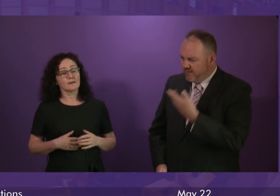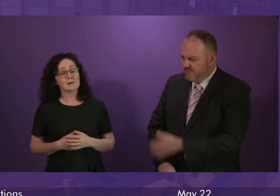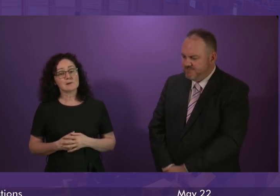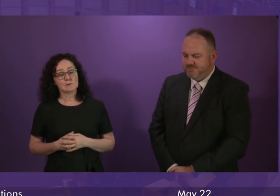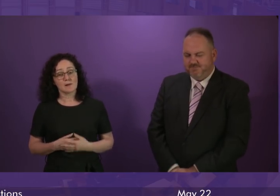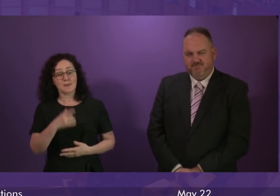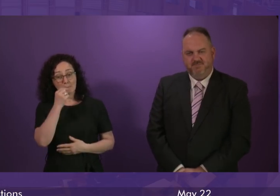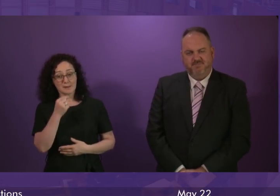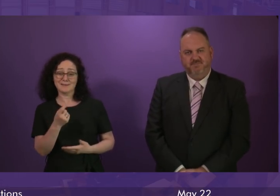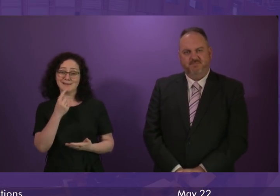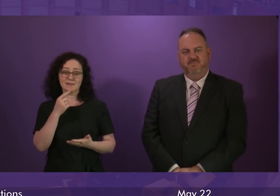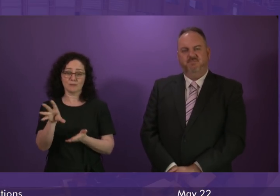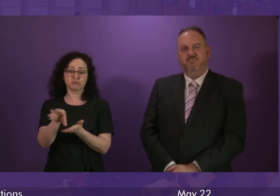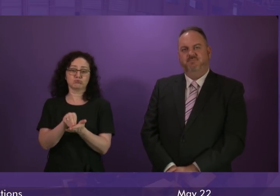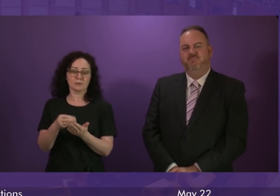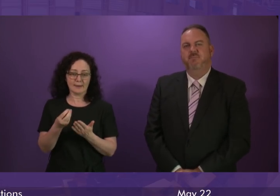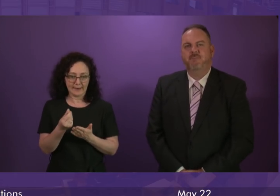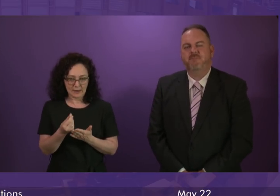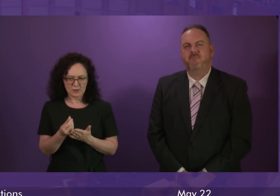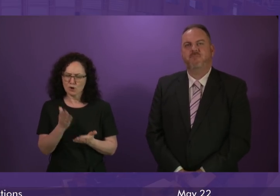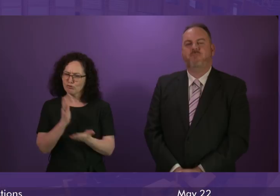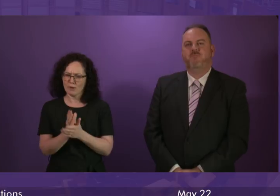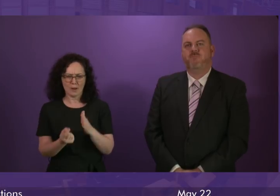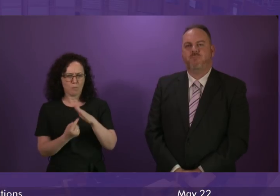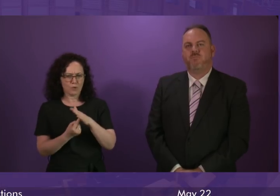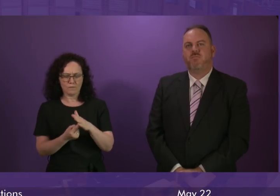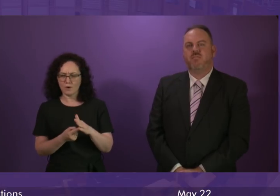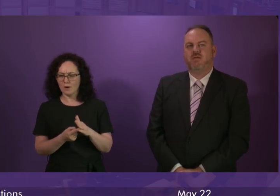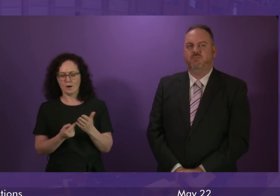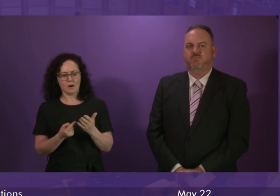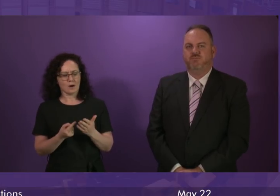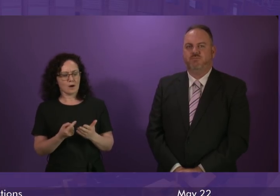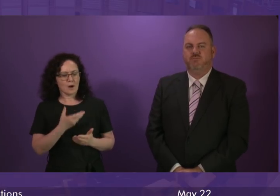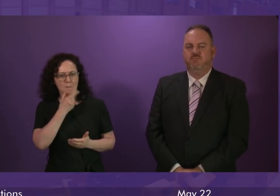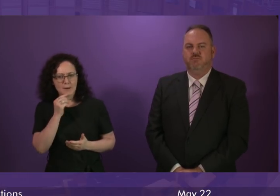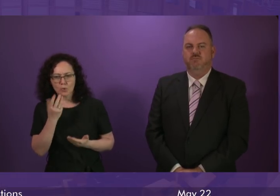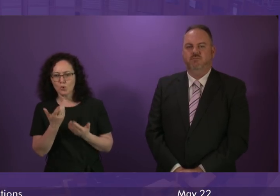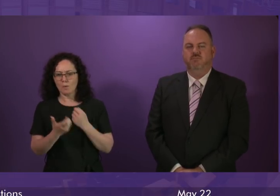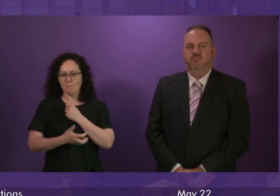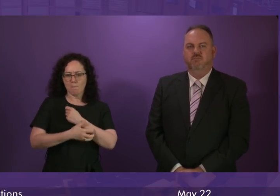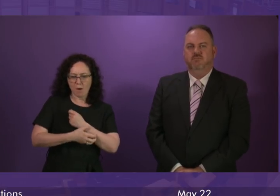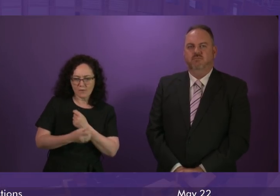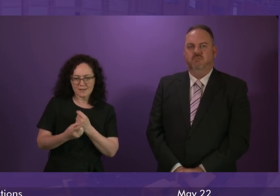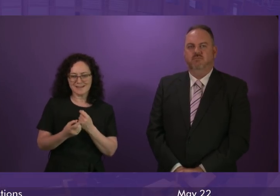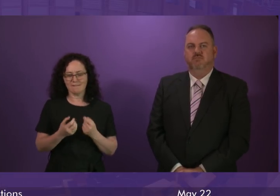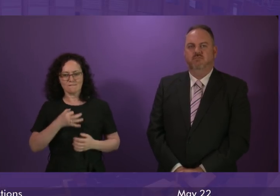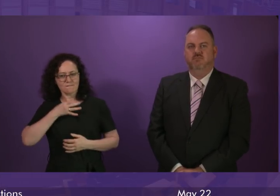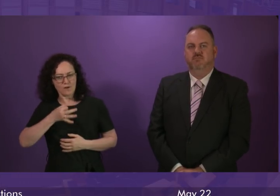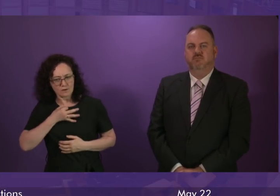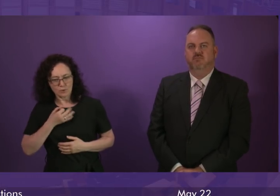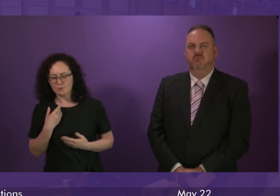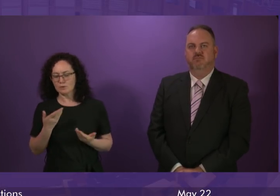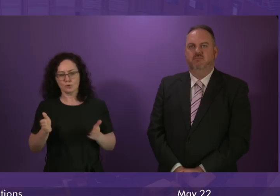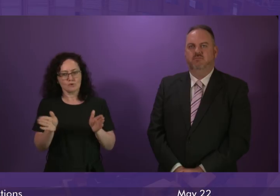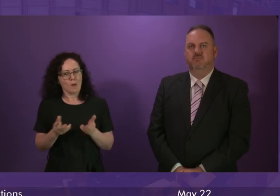and easily access cash is essential, particularly for small businesses and those in our most vulnerable communities. That is why the Minister for Public Finance and the